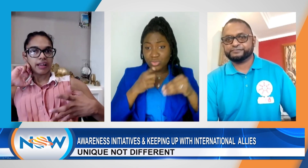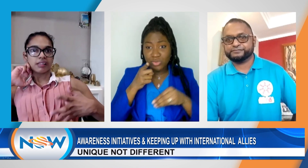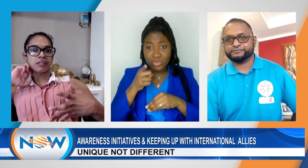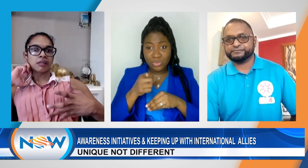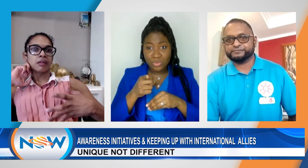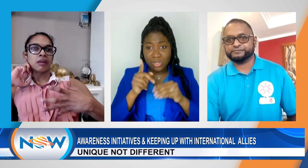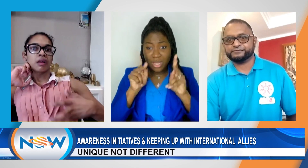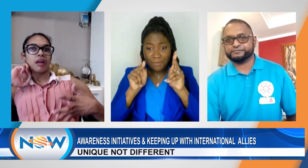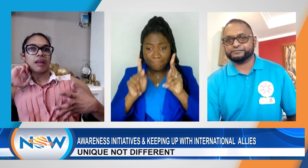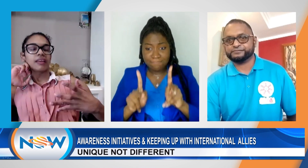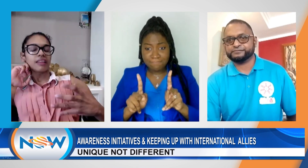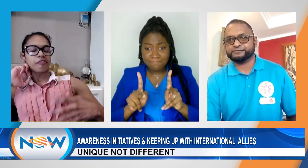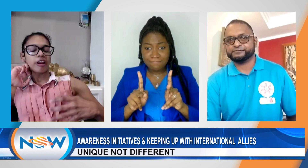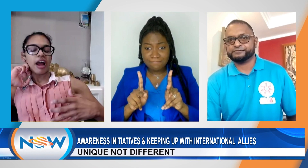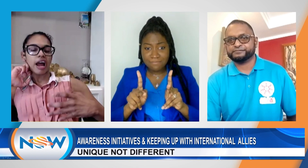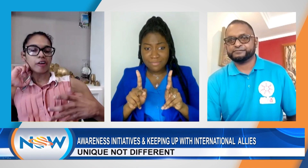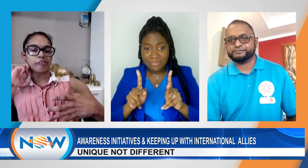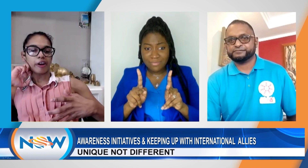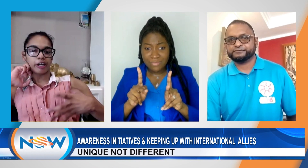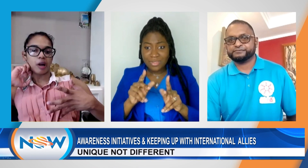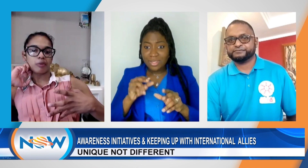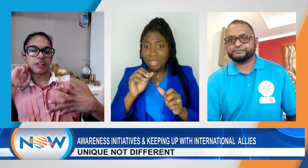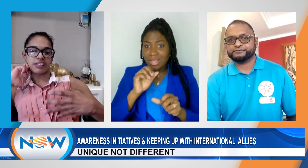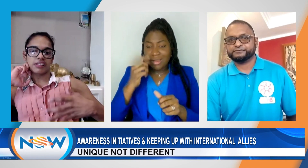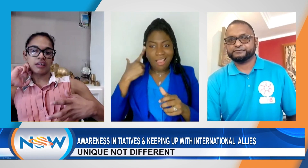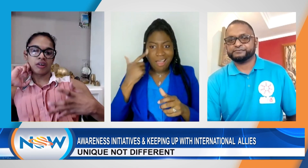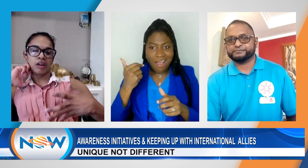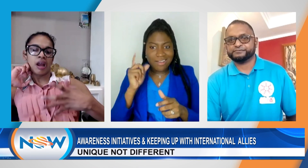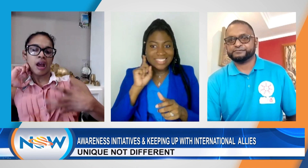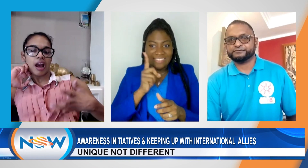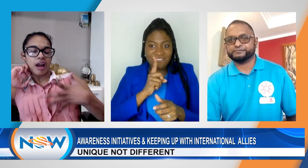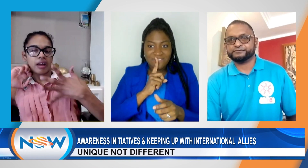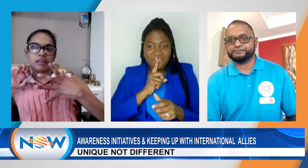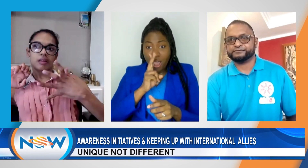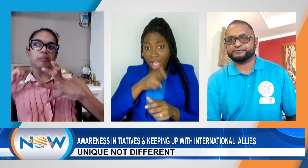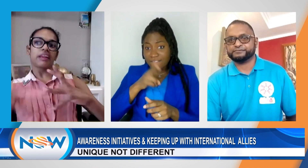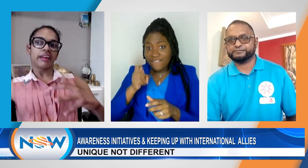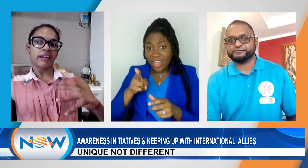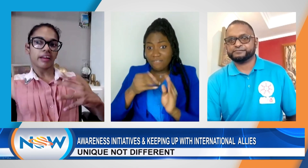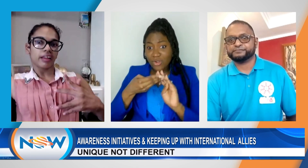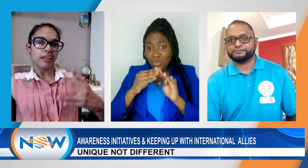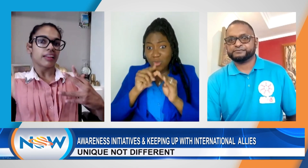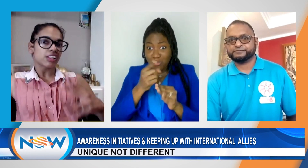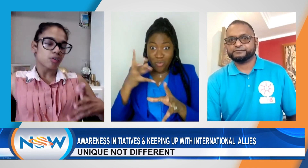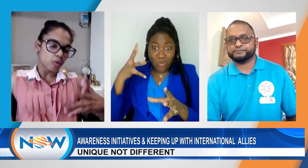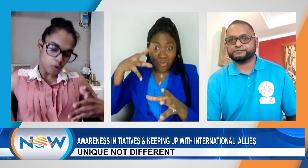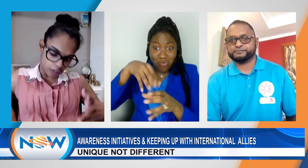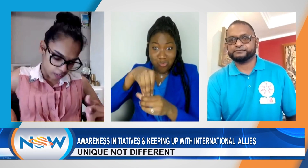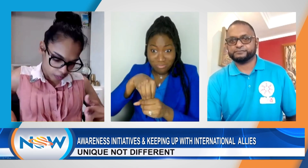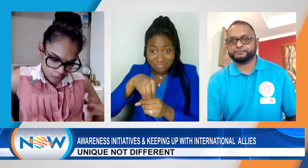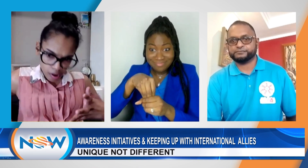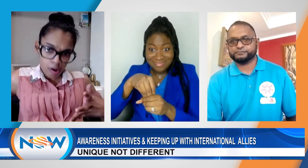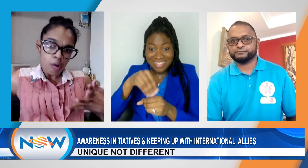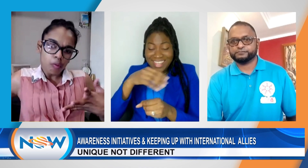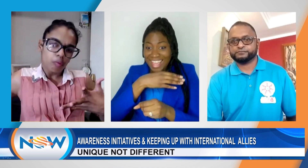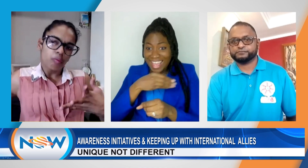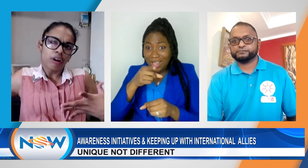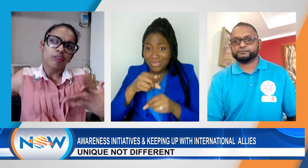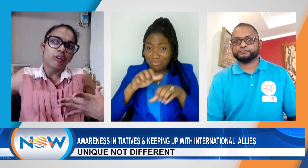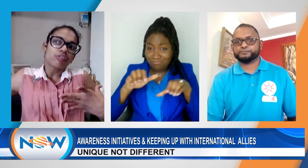I guess, in the deaf and hard of hearing community, and being in this role, what do you